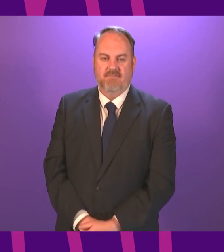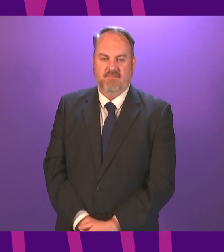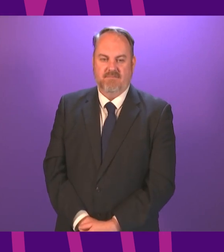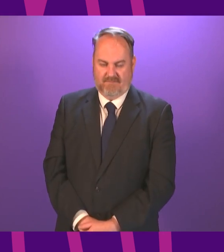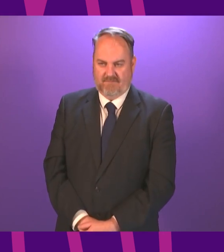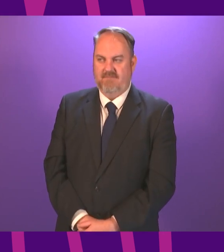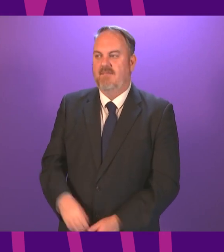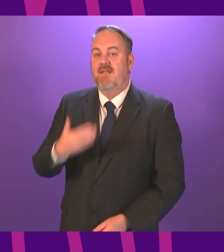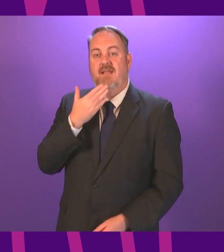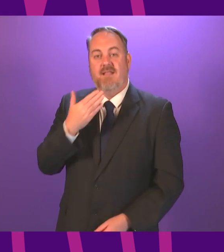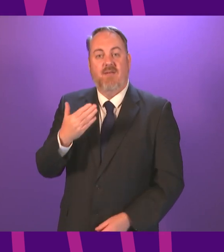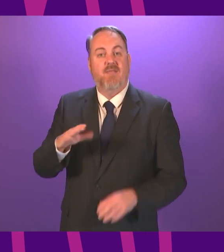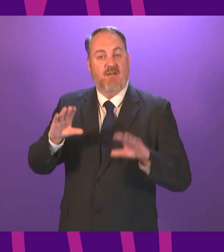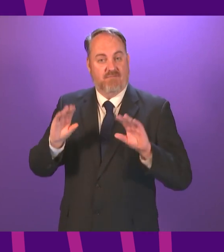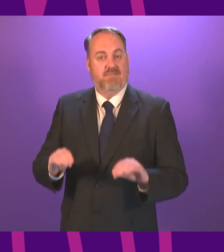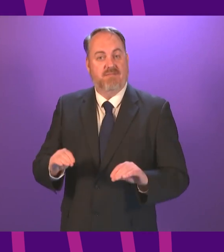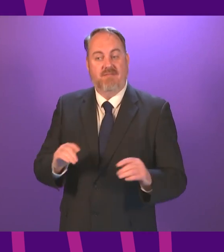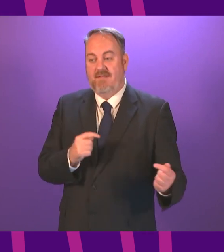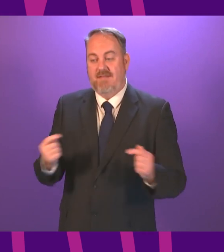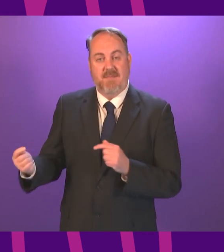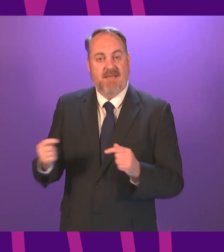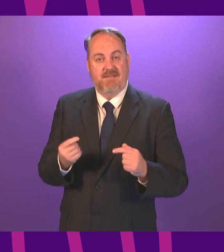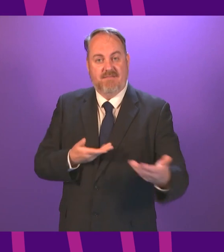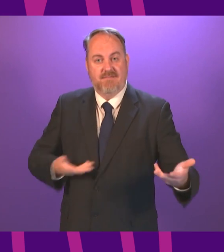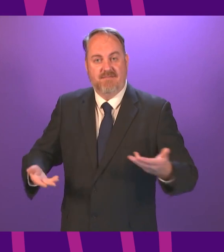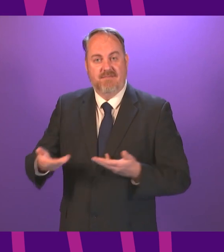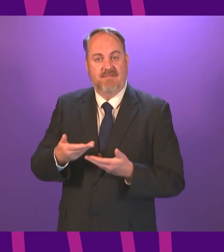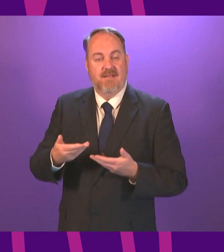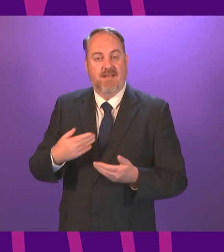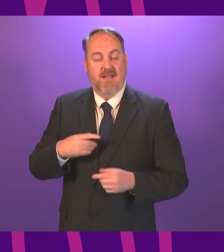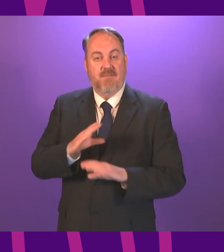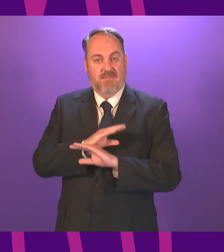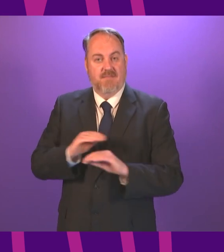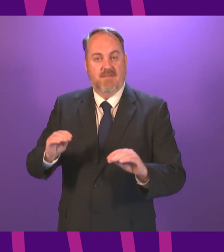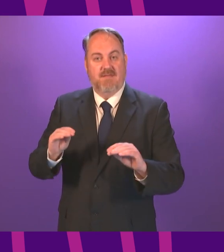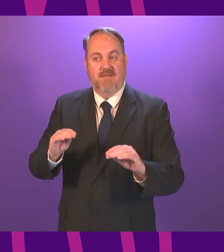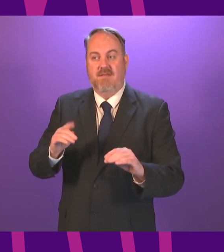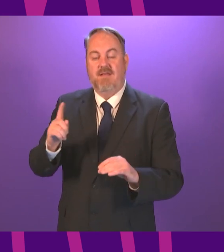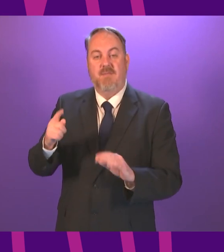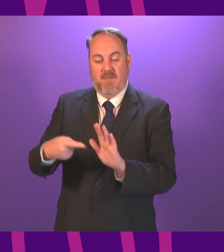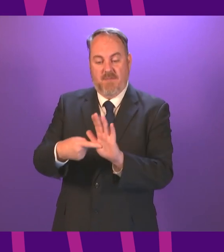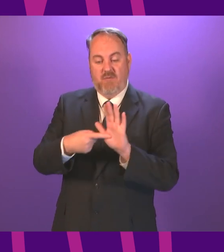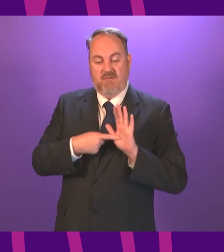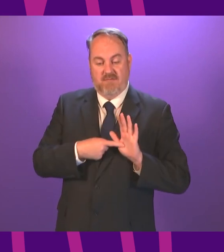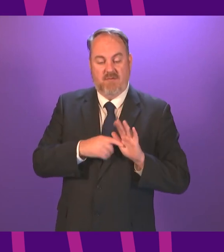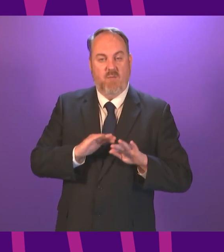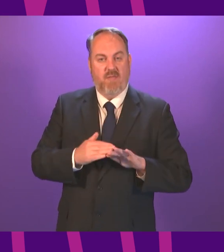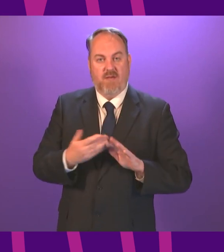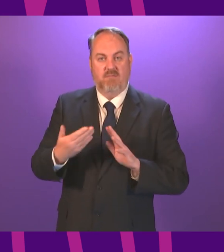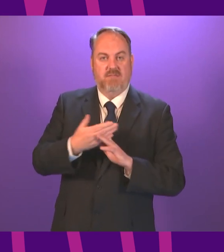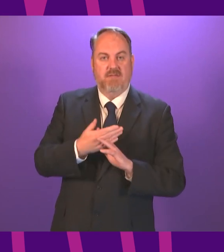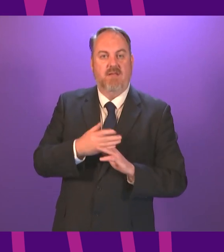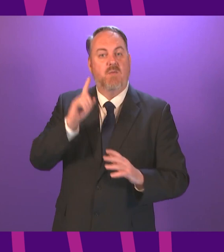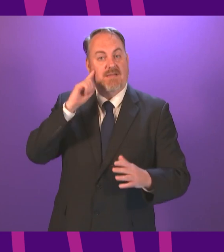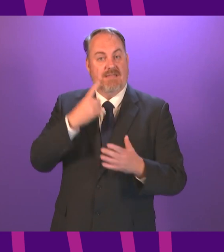thank you that concludes the debate on COVID-19 and I am minded to accept a motion without notice to bring forward decision